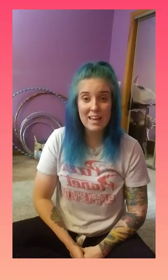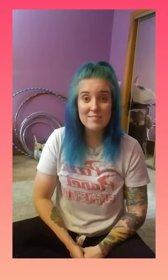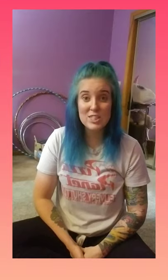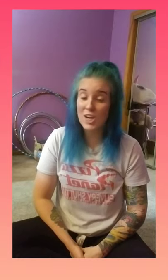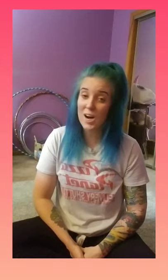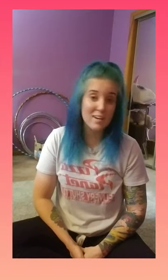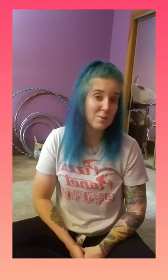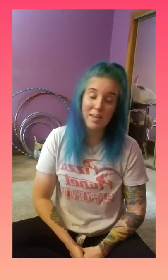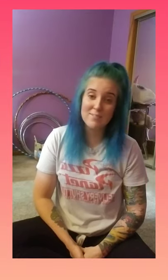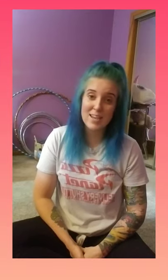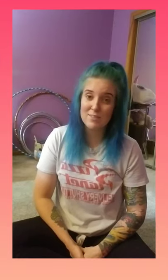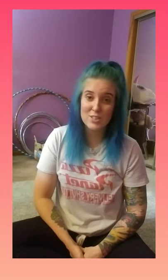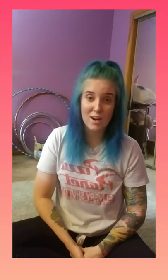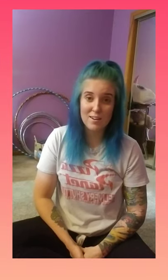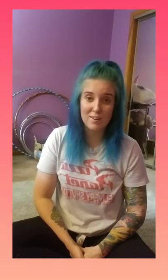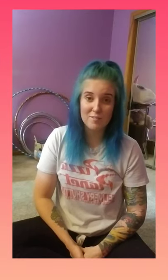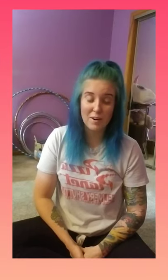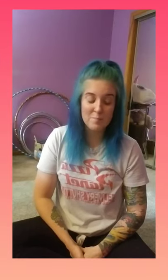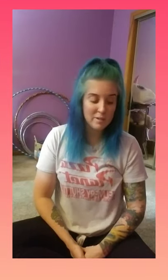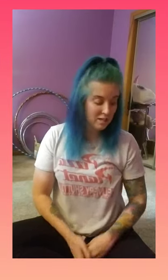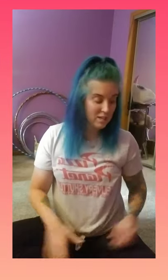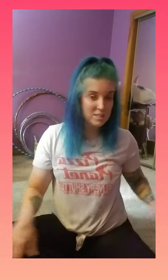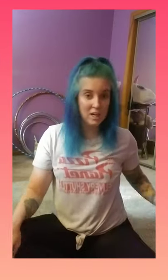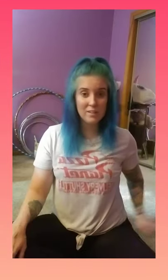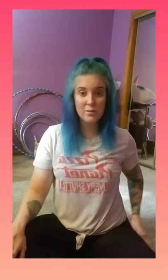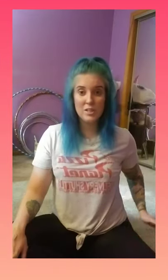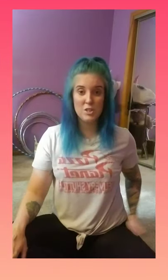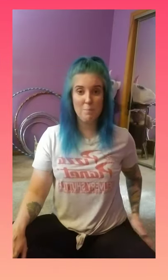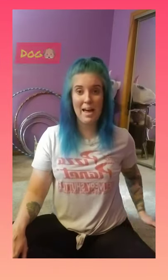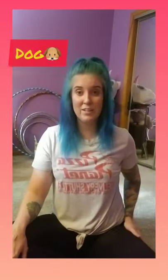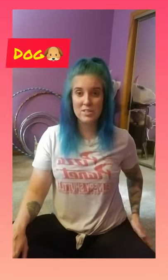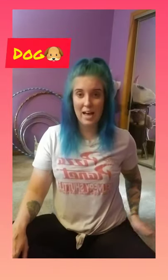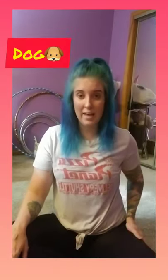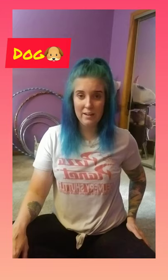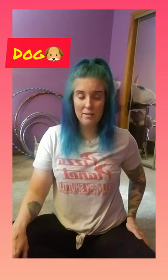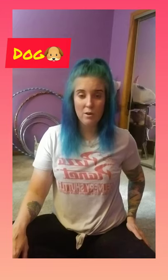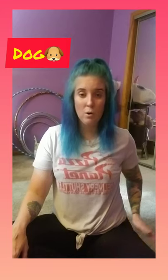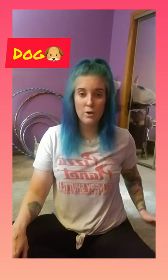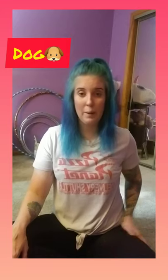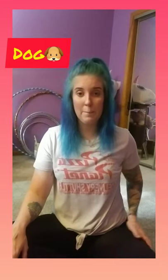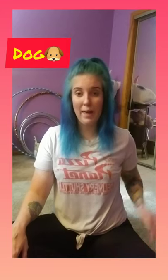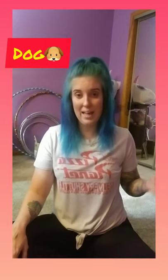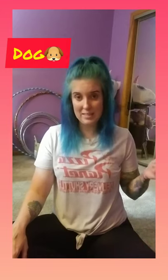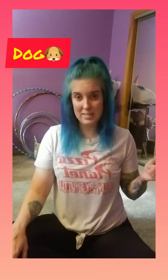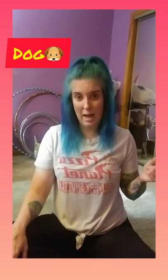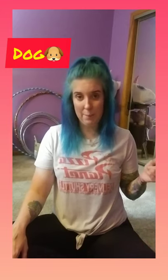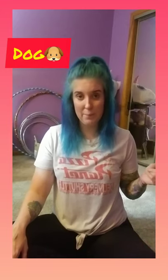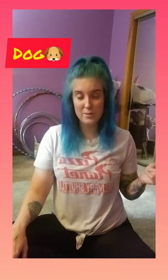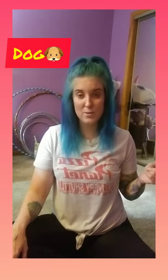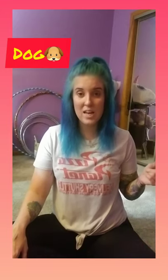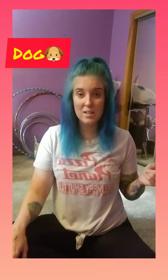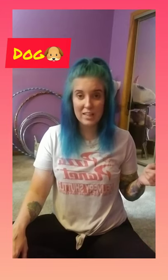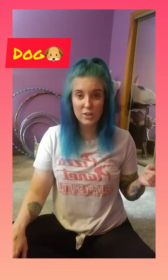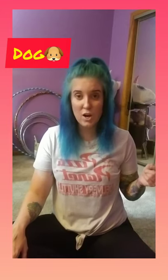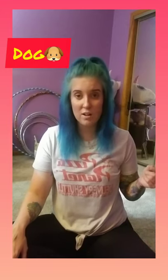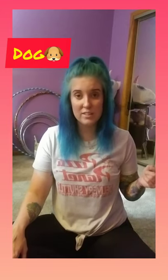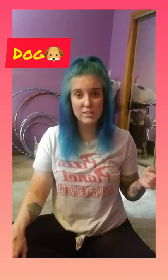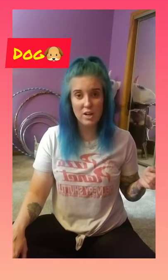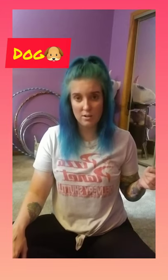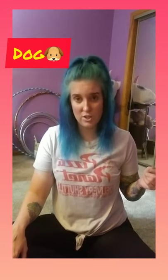have a dog. We have to have a dog on our farm. Dog, you can just pat your side or you can pat snap. So it's kind of like you're calling your dog to